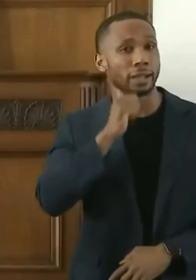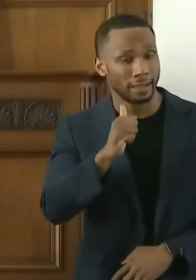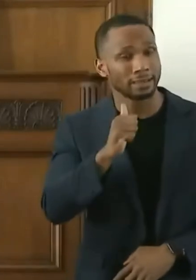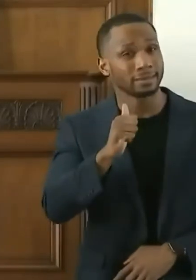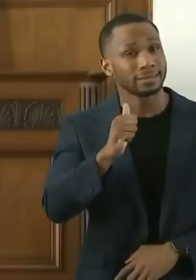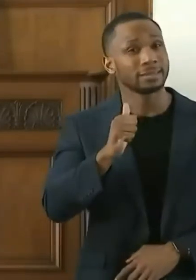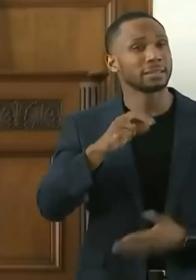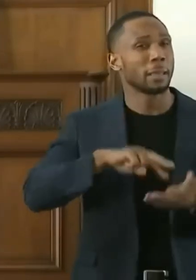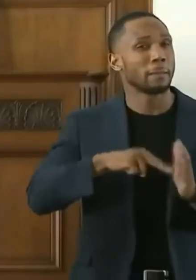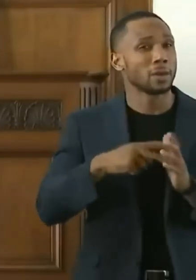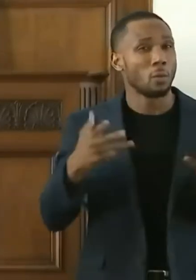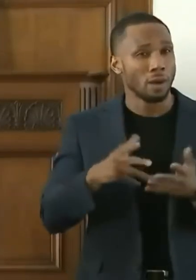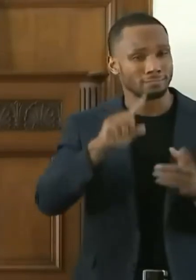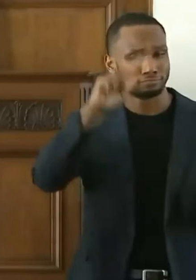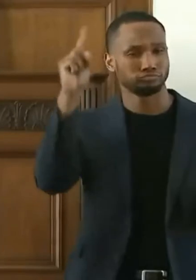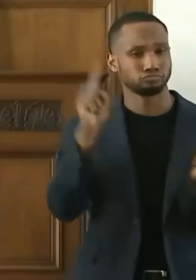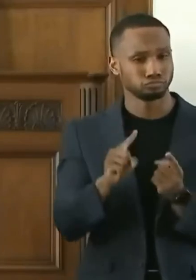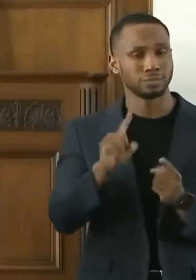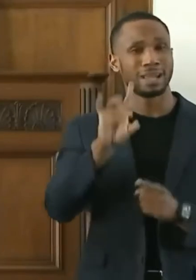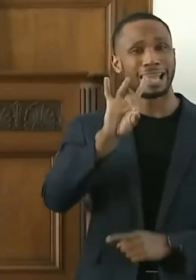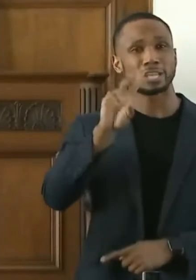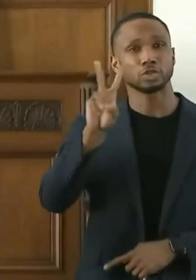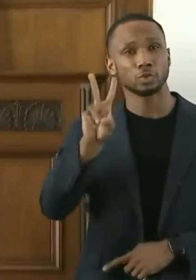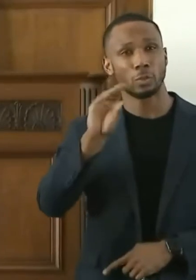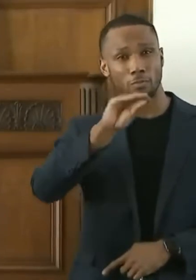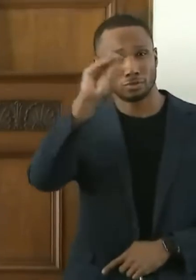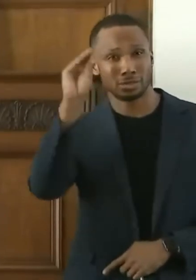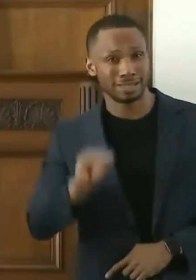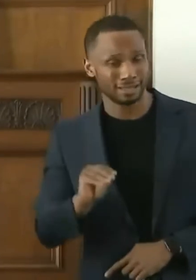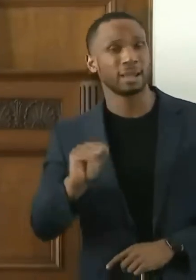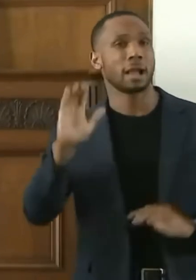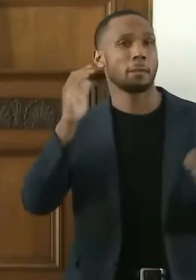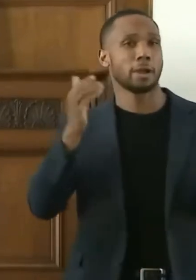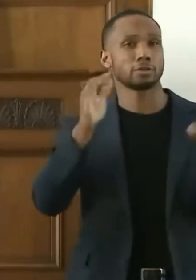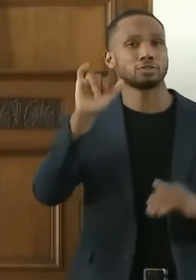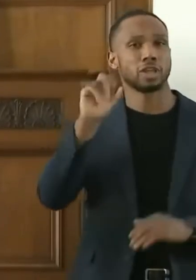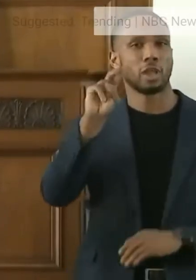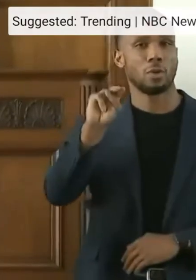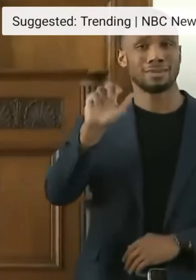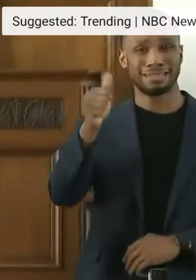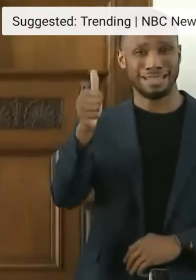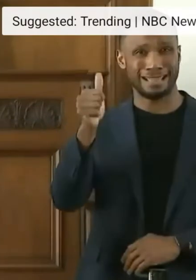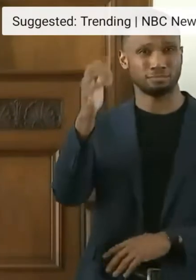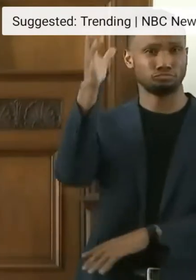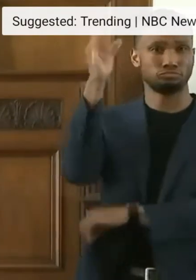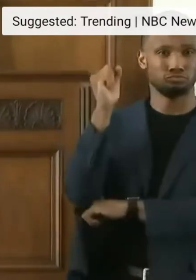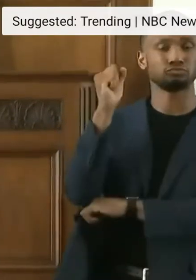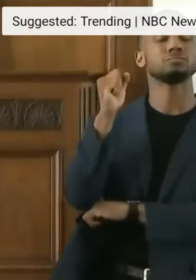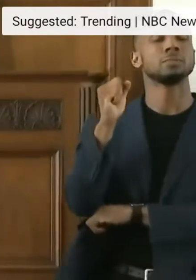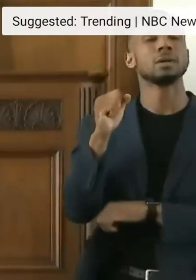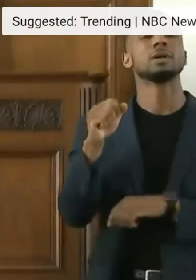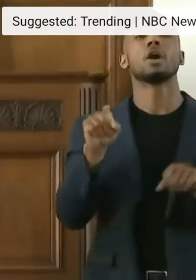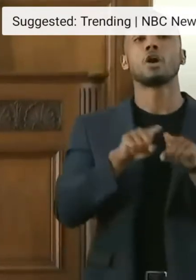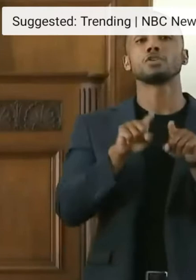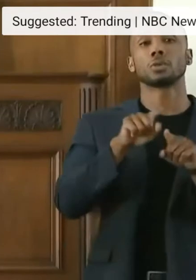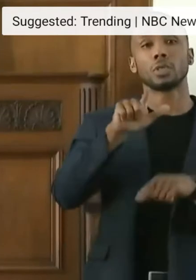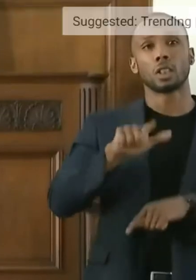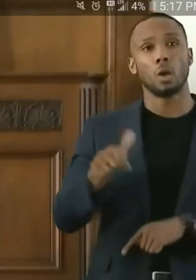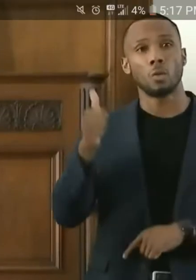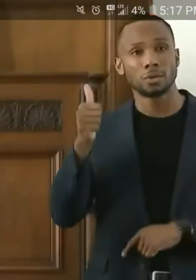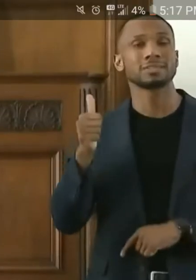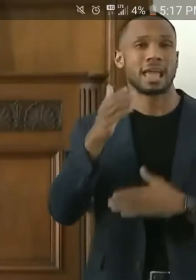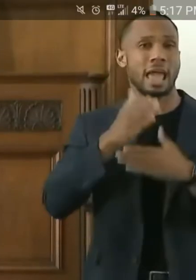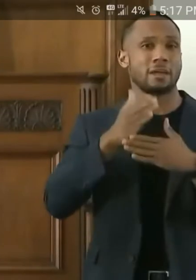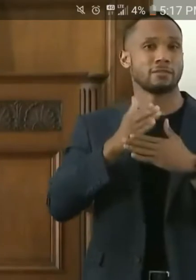That's an 82% drop from the high reached on January 10th and the lowest average for daily